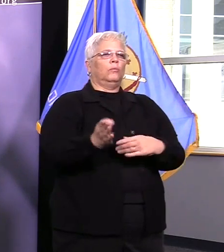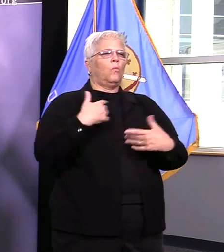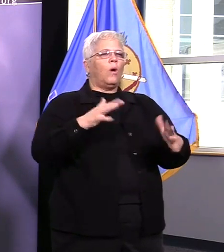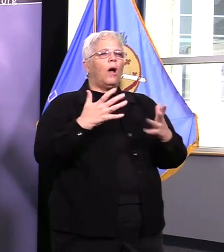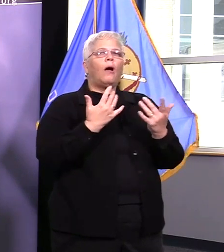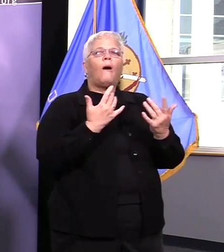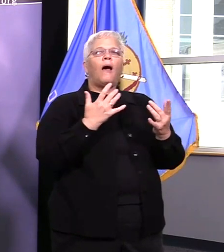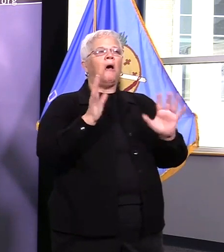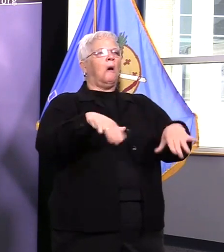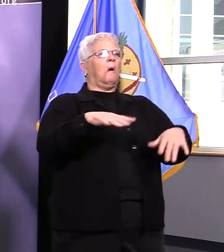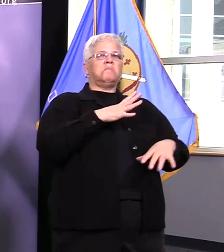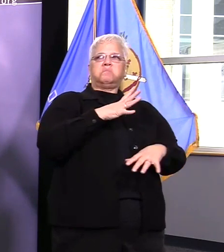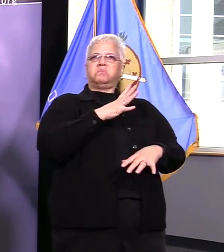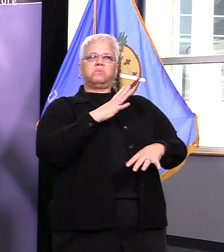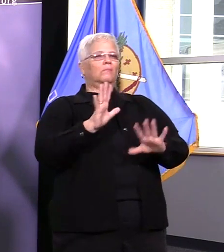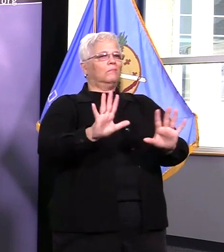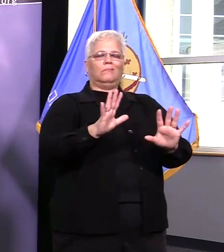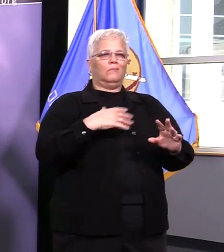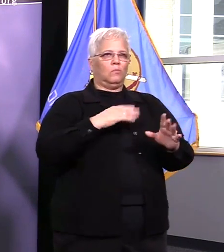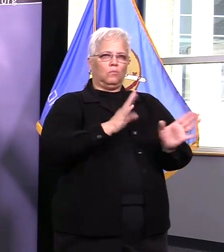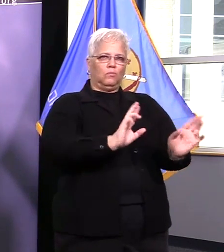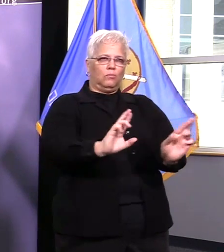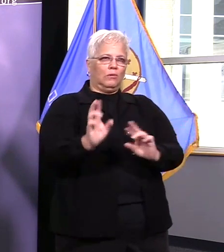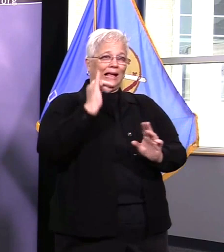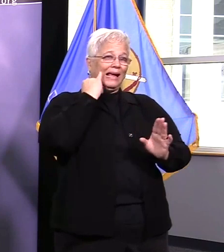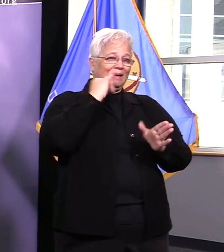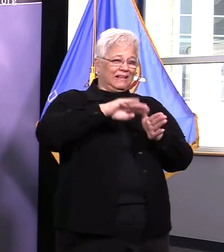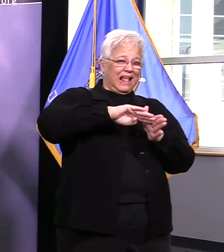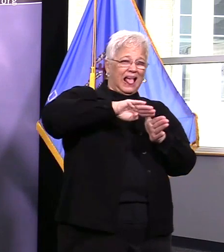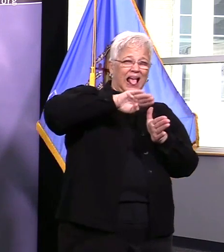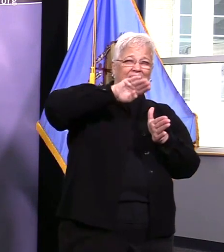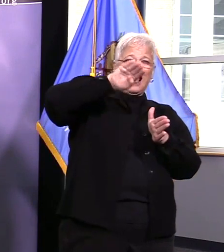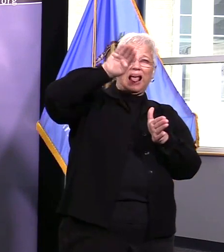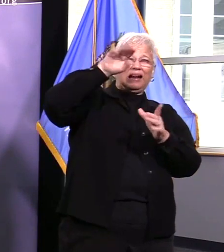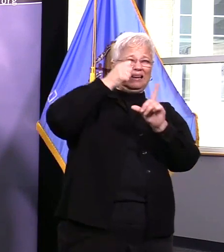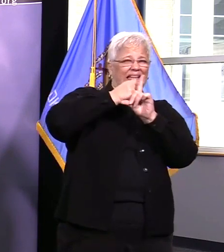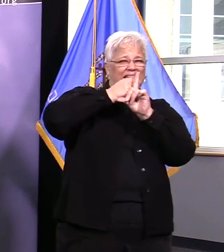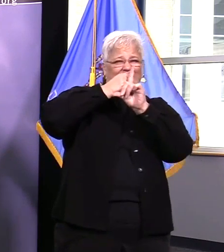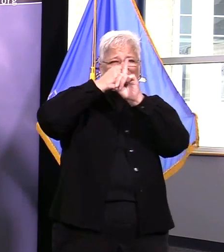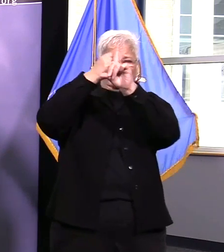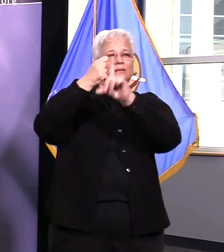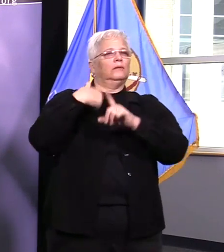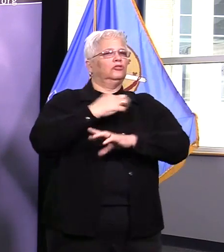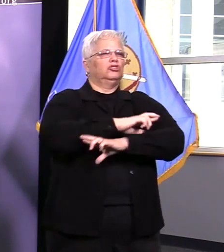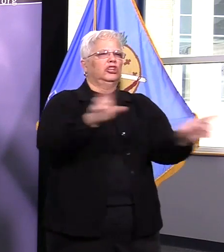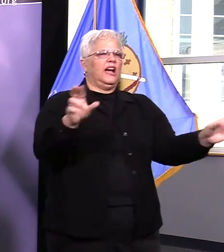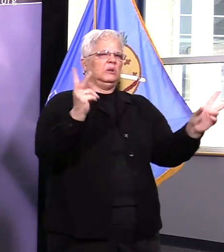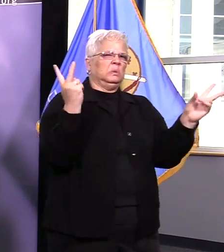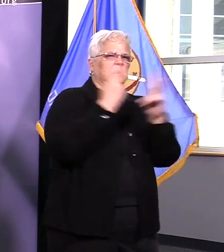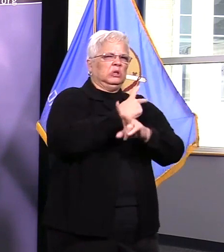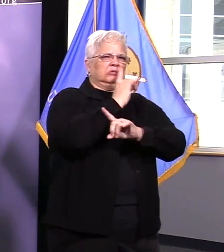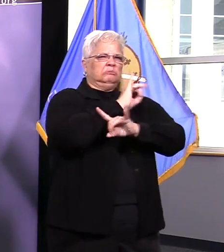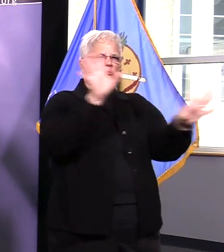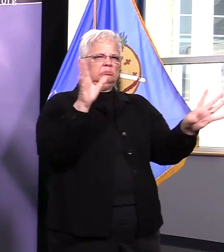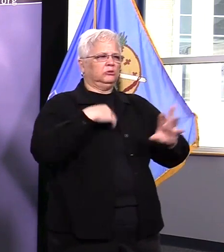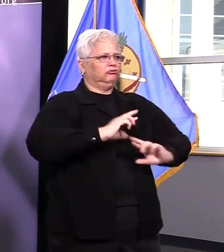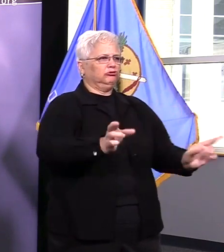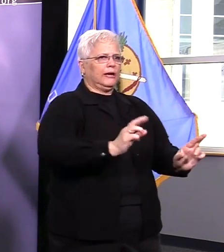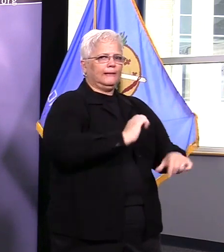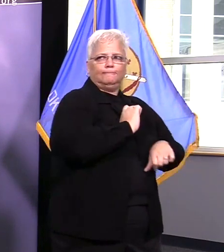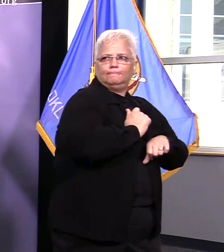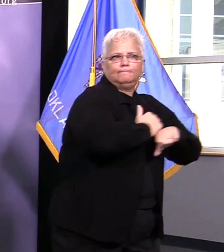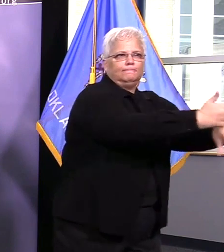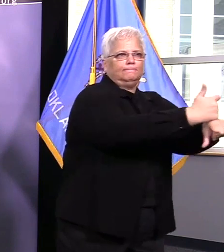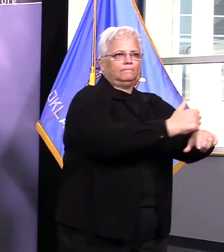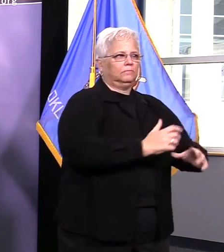what is that what can do help us to prepare for the worst and help for the best is if you do your part in order to make the best